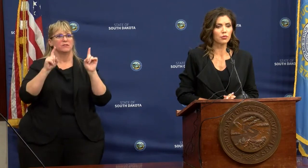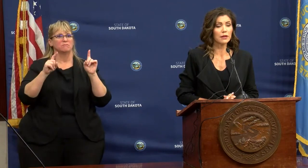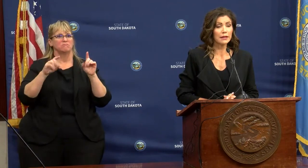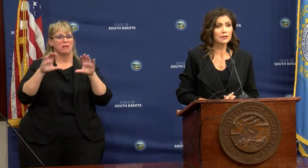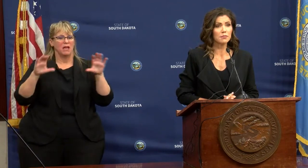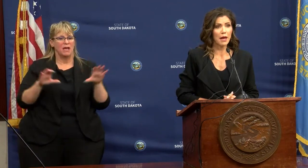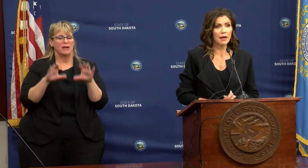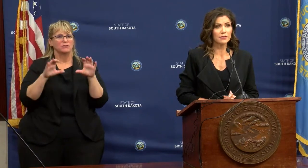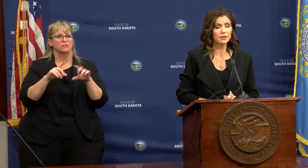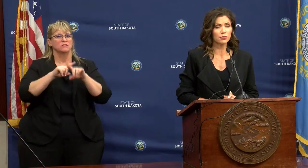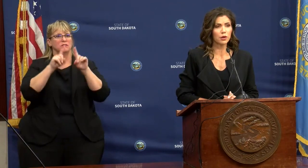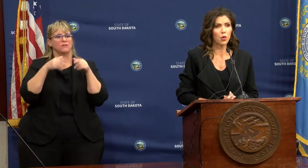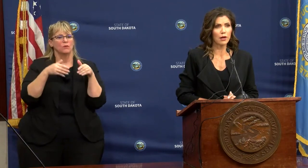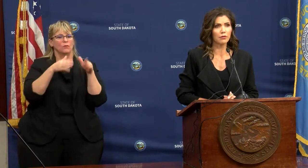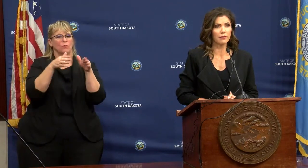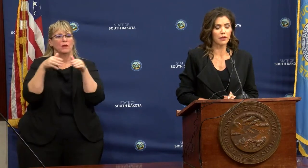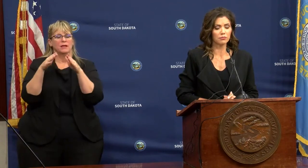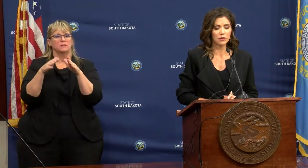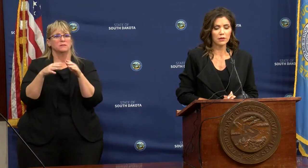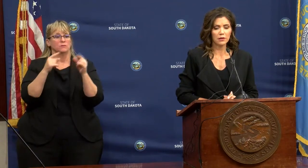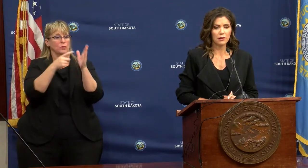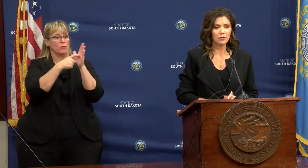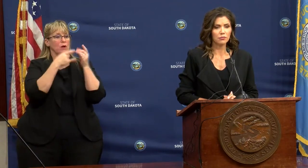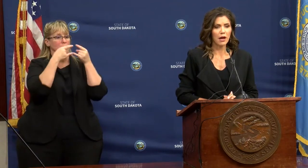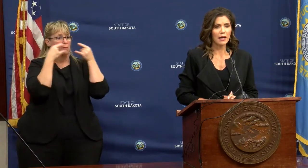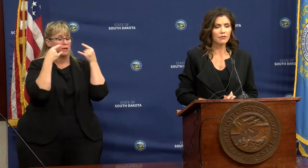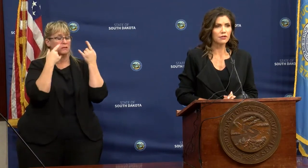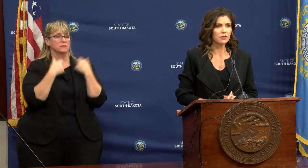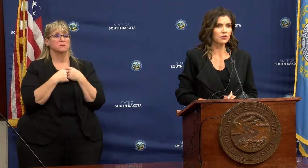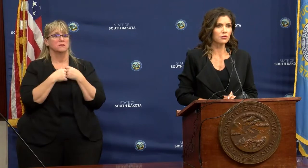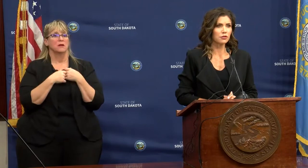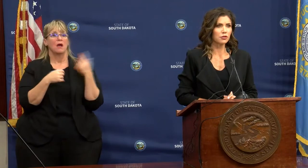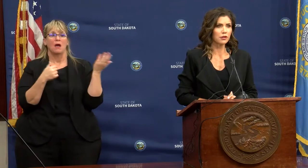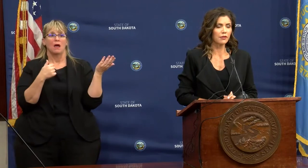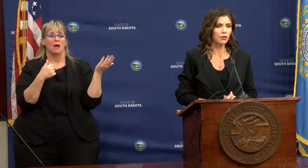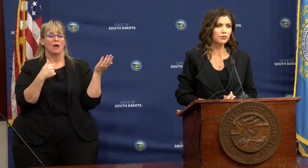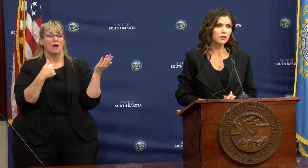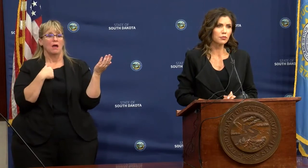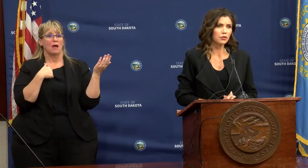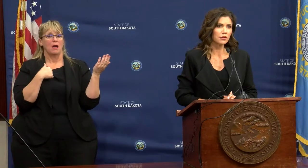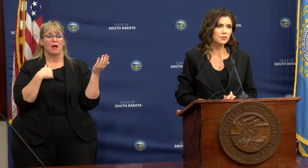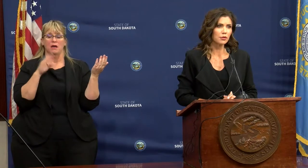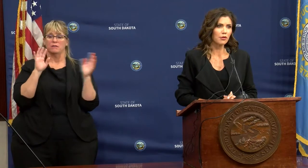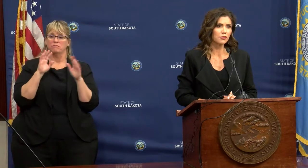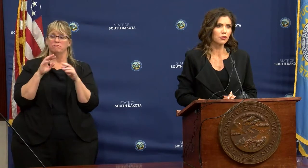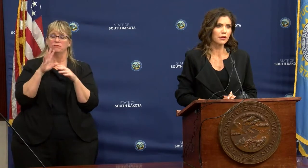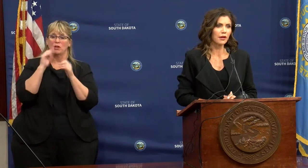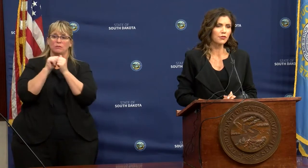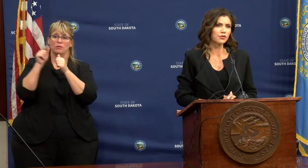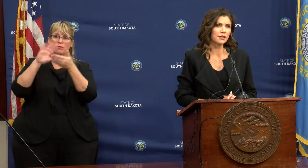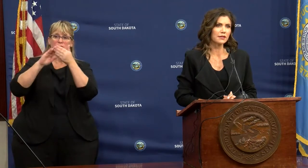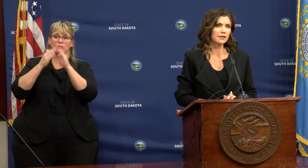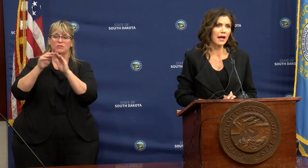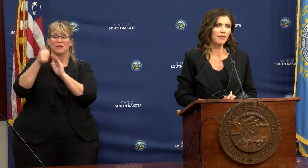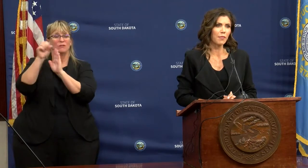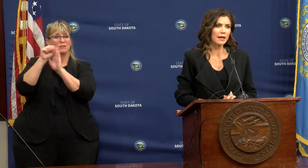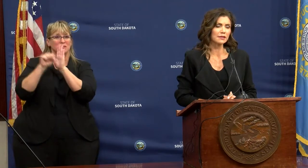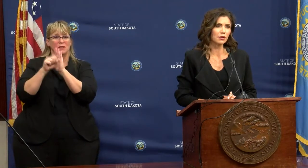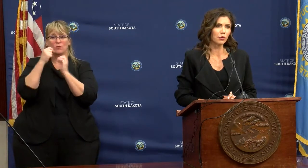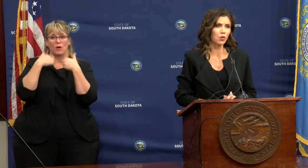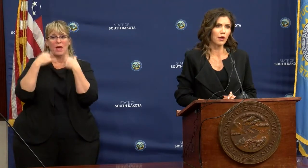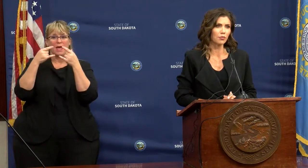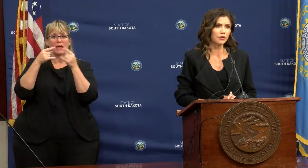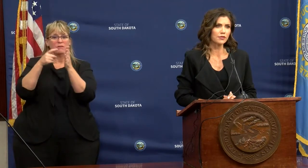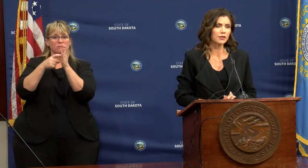related to masks and requiring them. I have continued to look at those communities but also look at other states that have